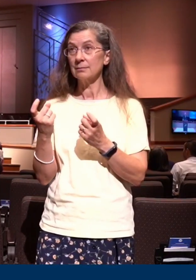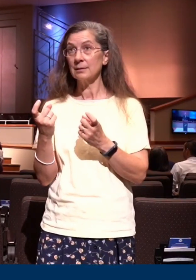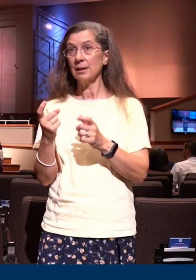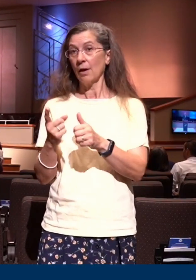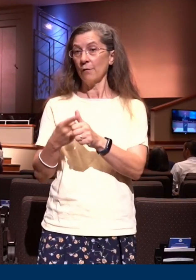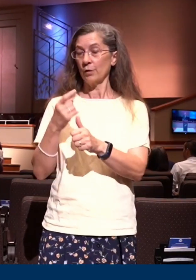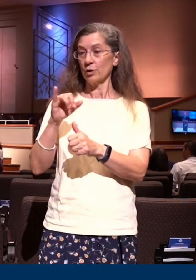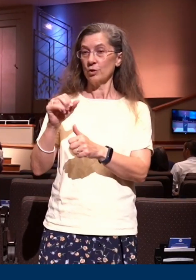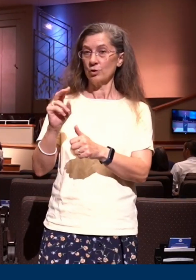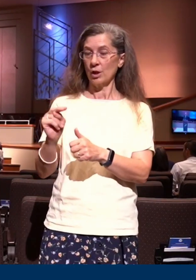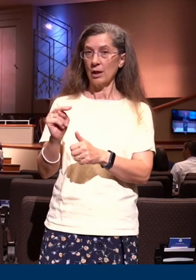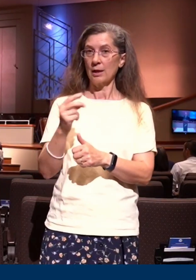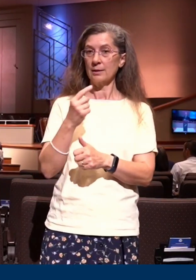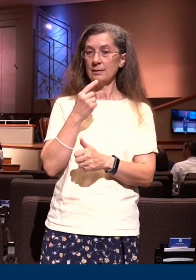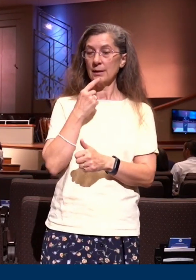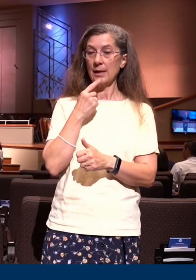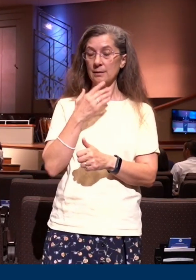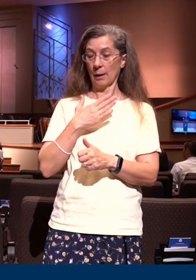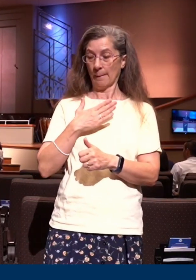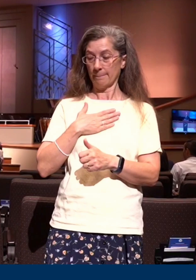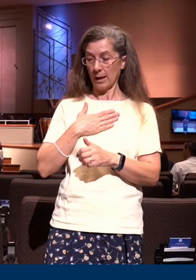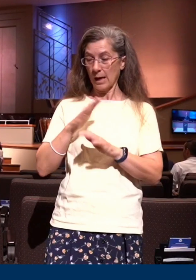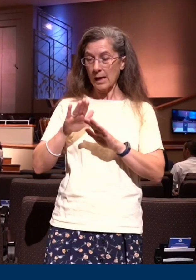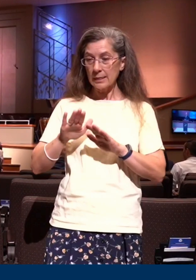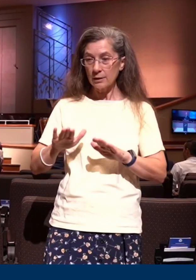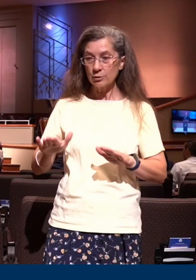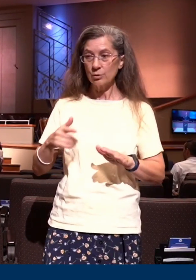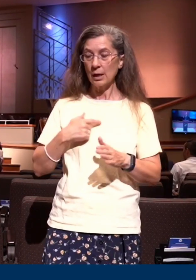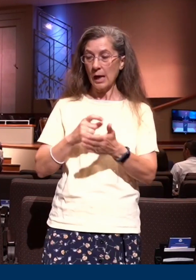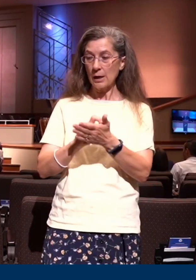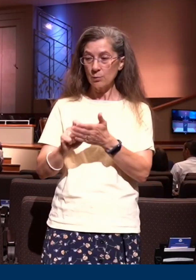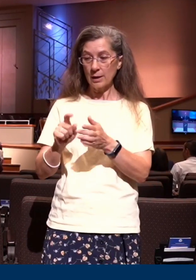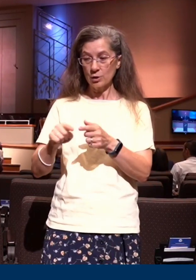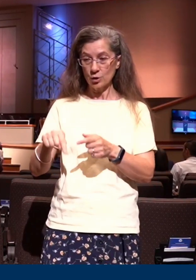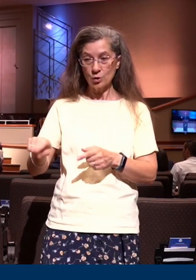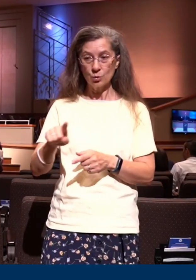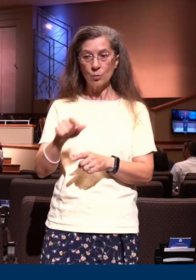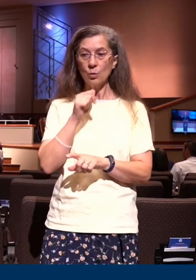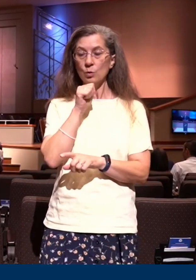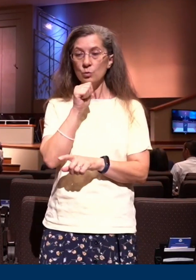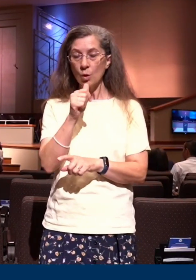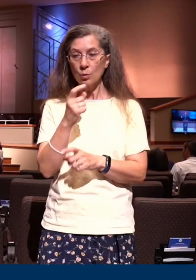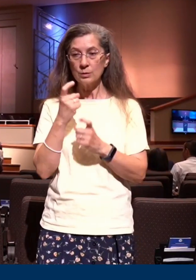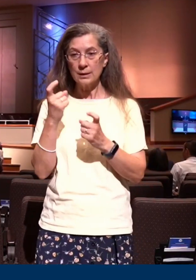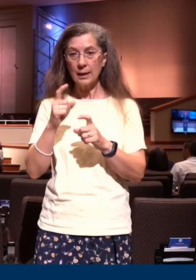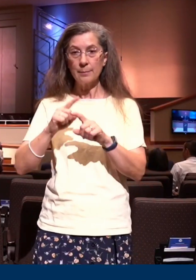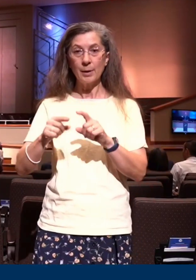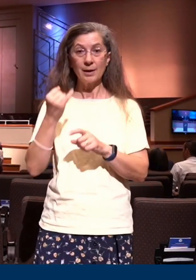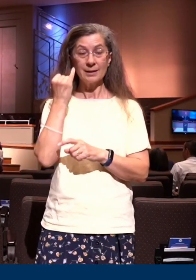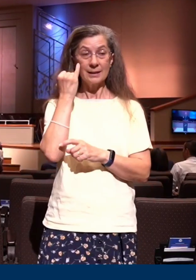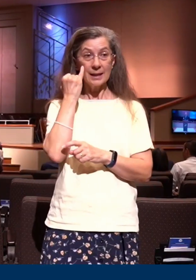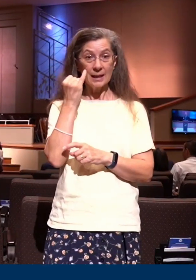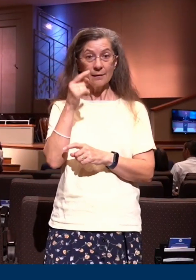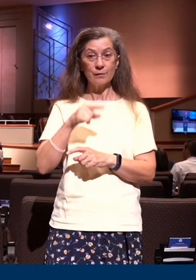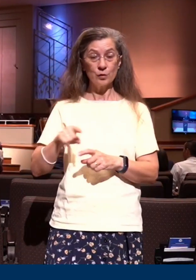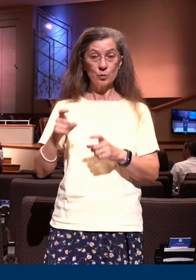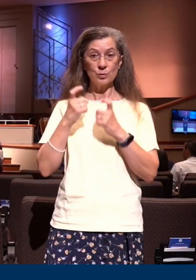says, My little children, I write these things unto you that you sin not, but if any man sin, we have what? And